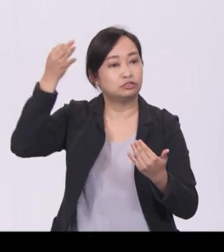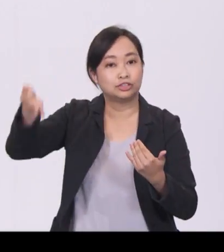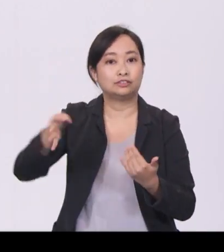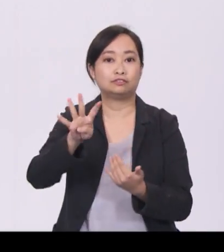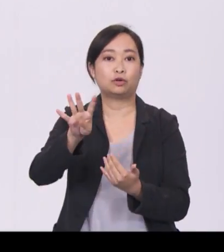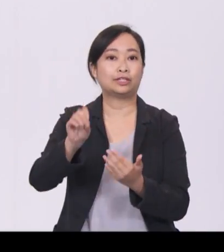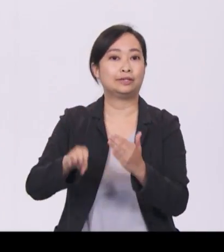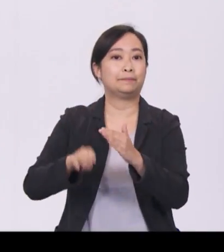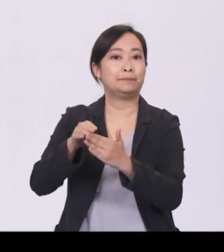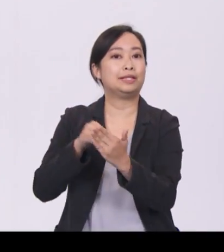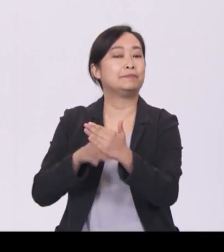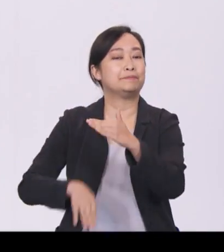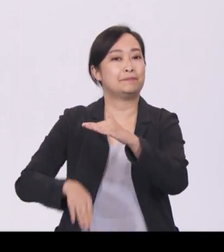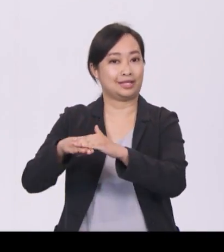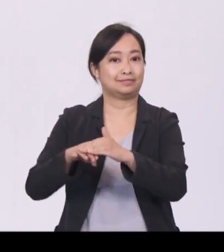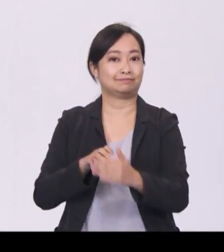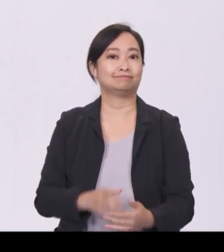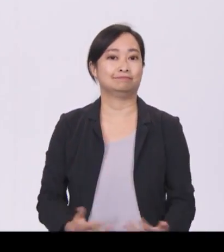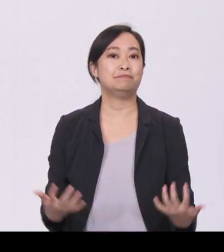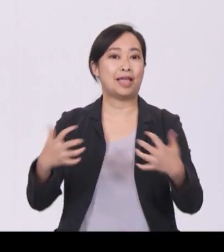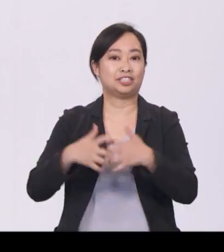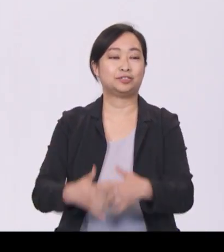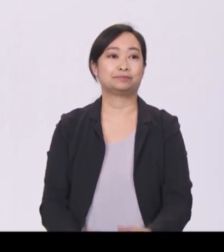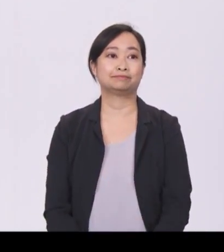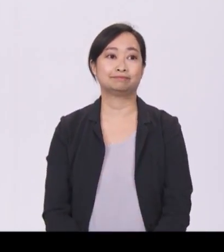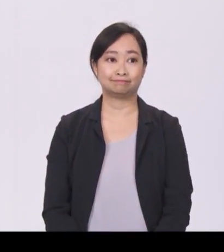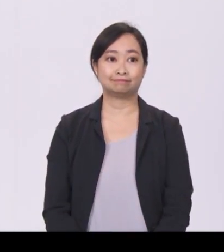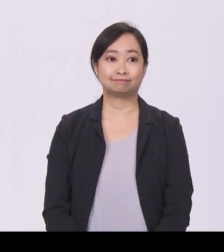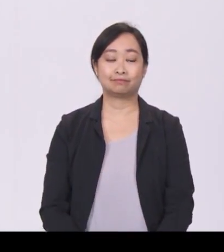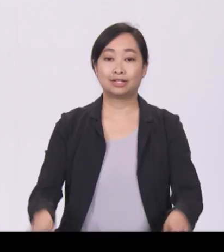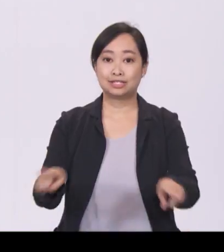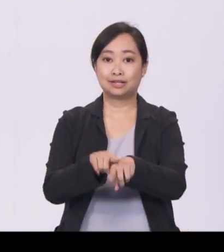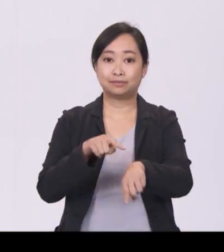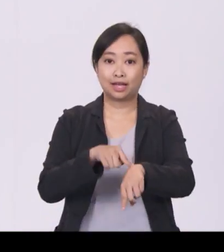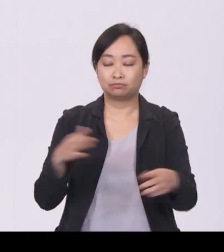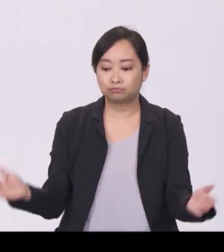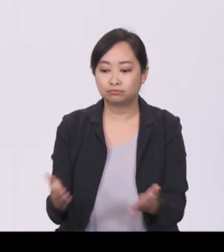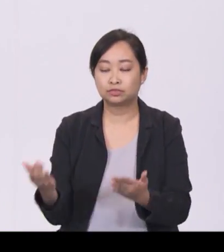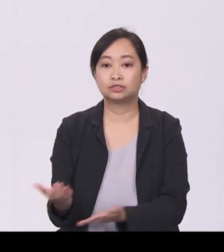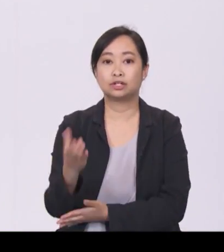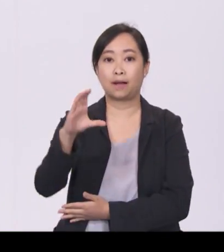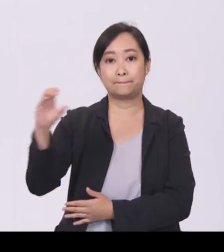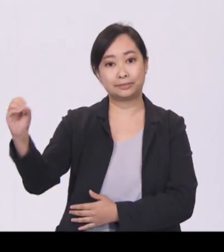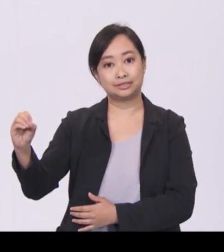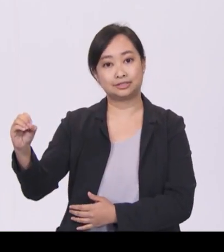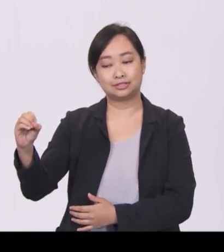At the same time, we will encourage corporates to support their staff to volunteer or donate.